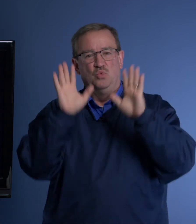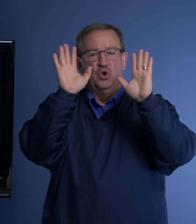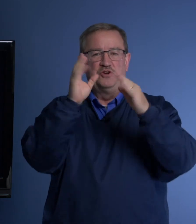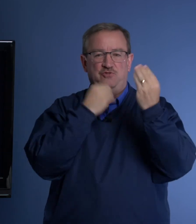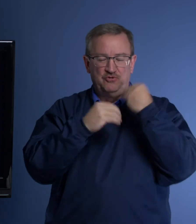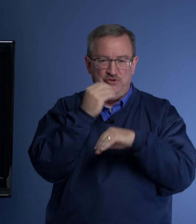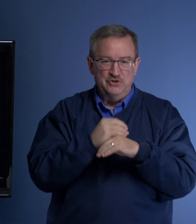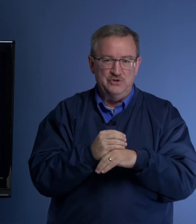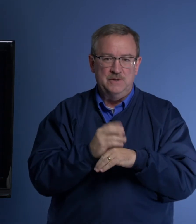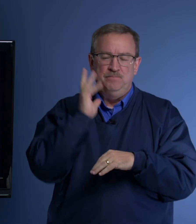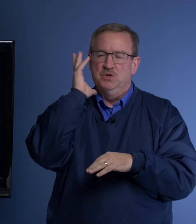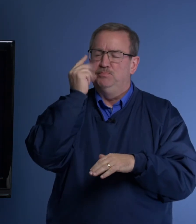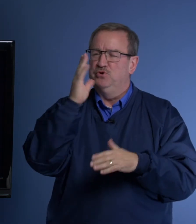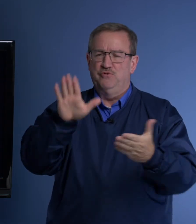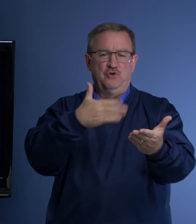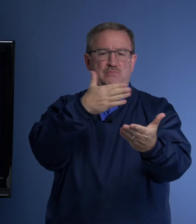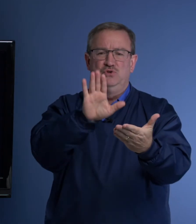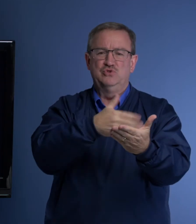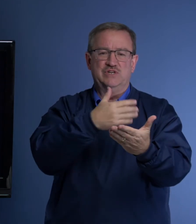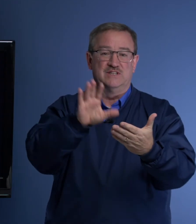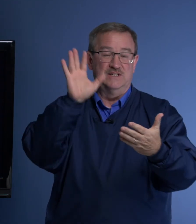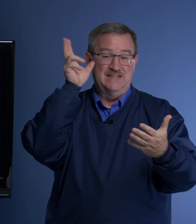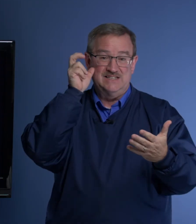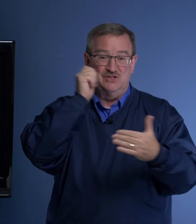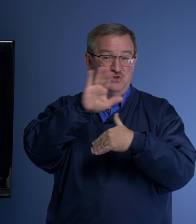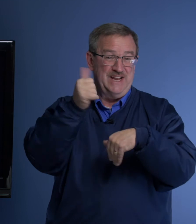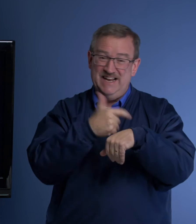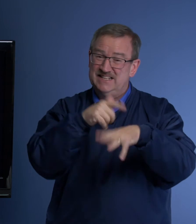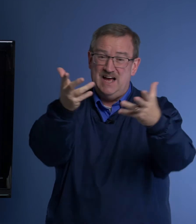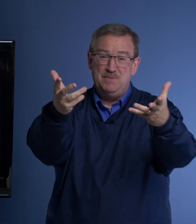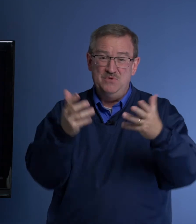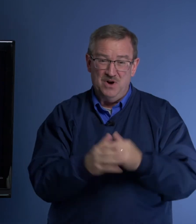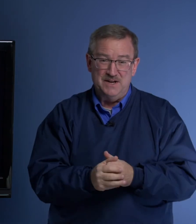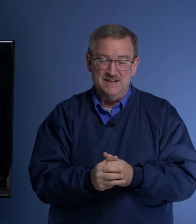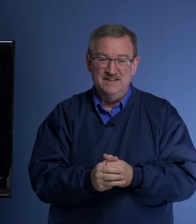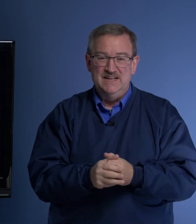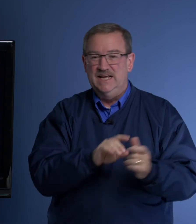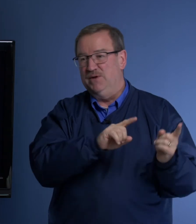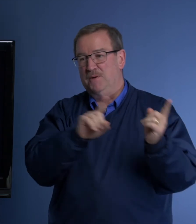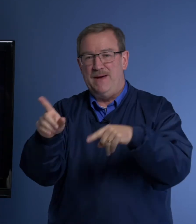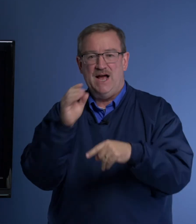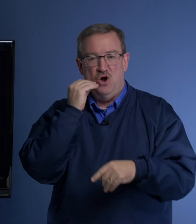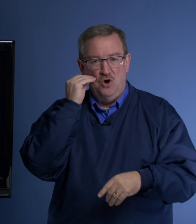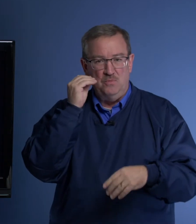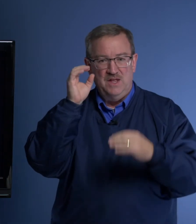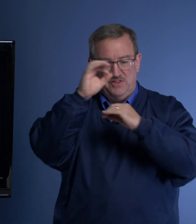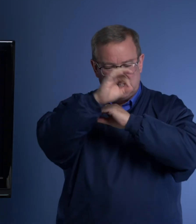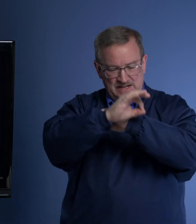Wonderful food. Beautiful music to listen to at any time he wanted. He went back home. The sun